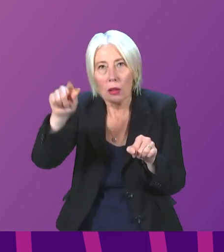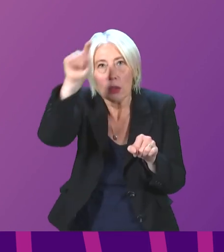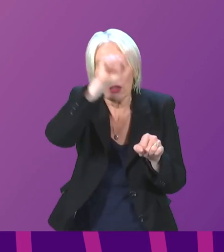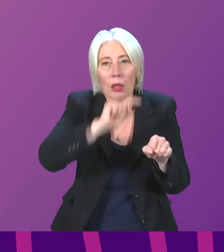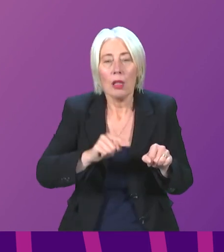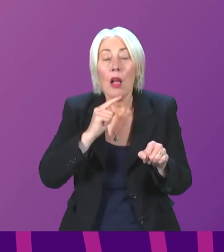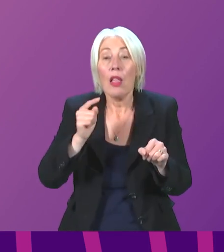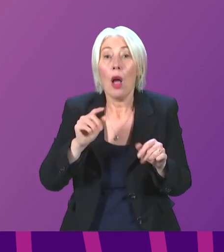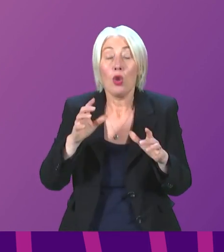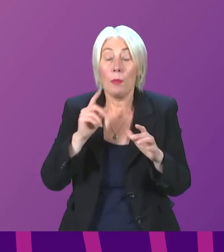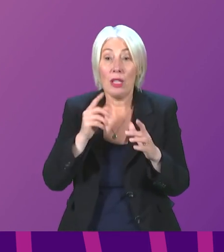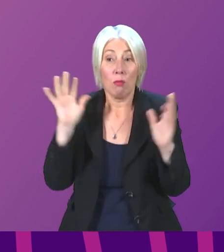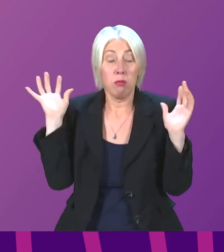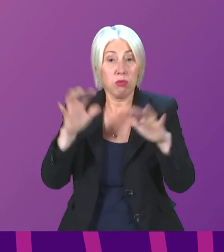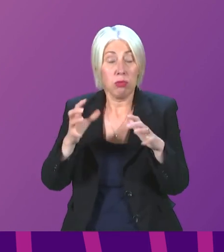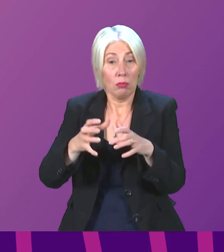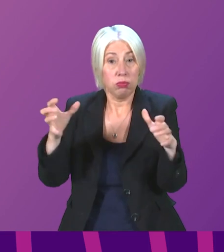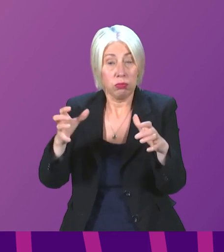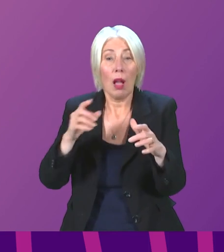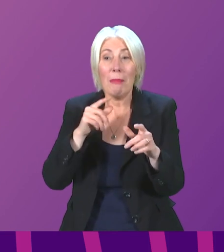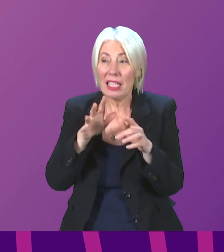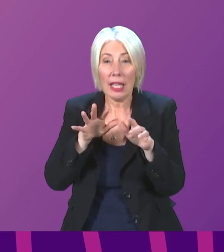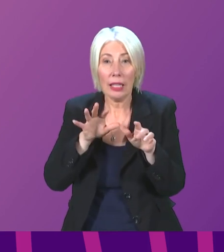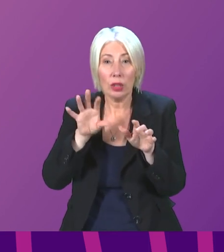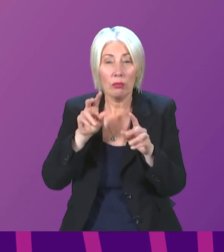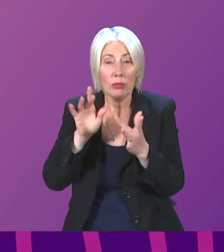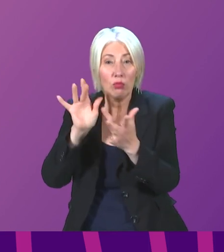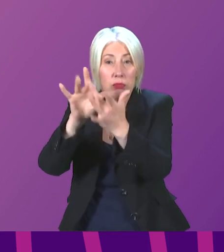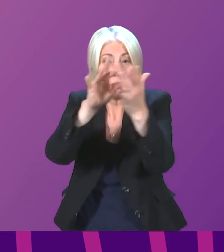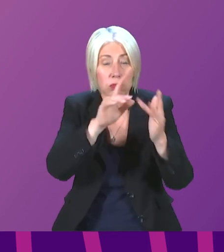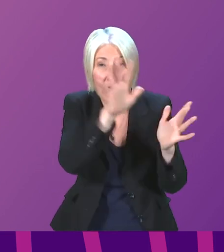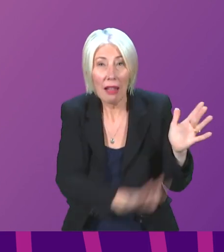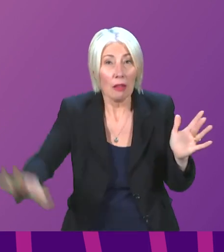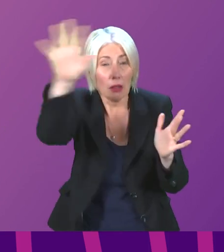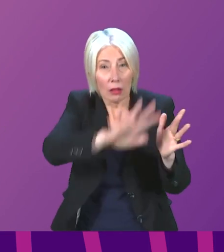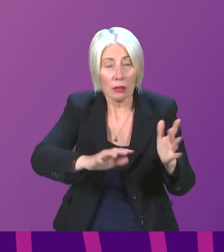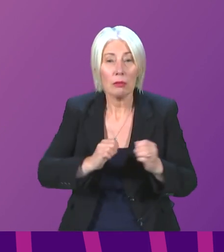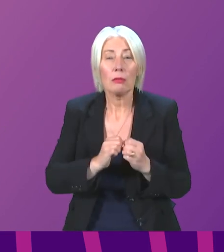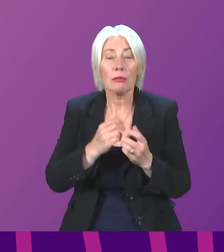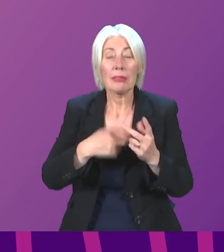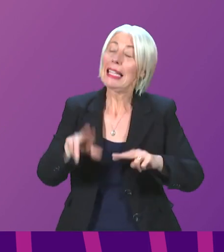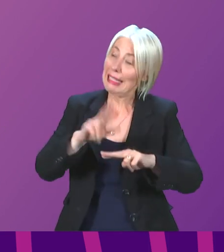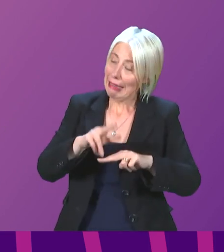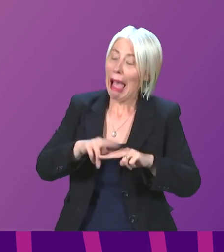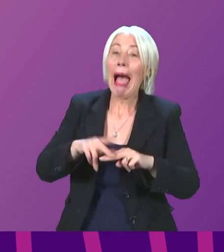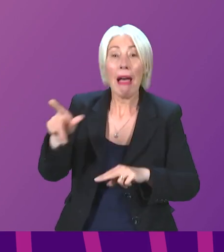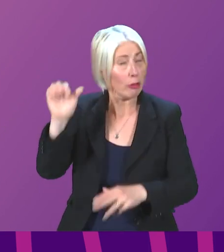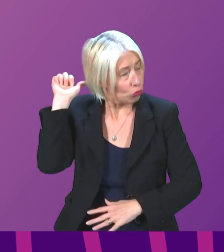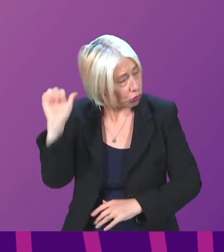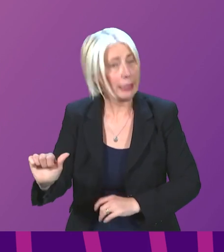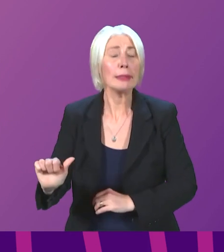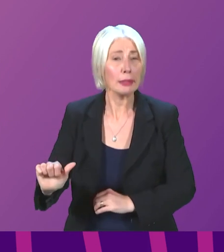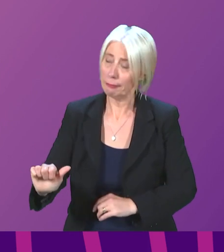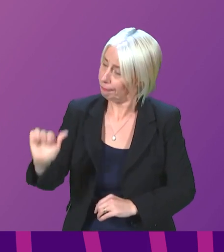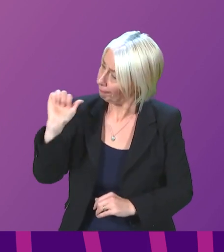high in volume, to hopefully provide that reach right across the country. In terms of staffing, Fiona Hislop is absolutely right.